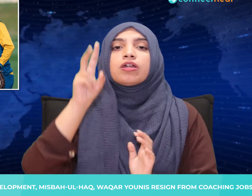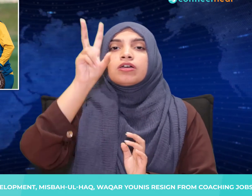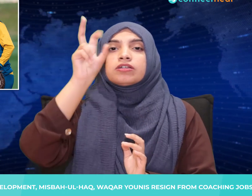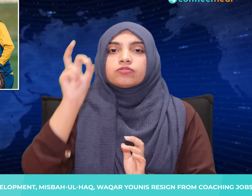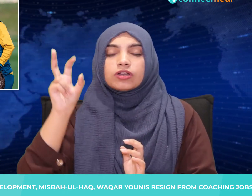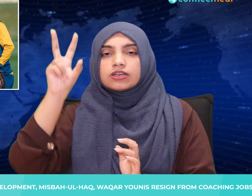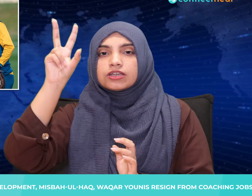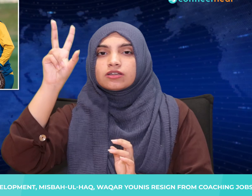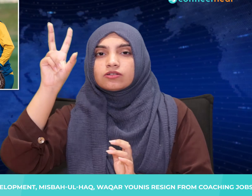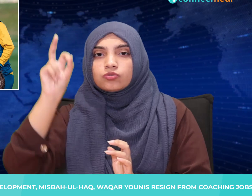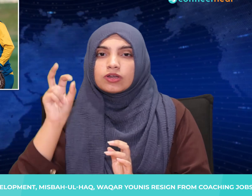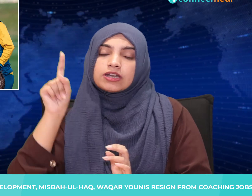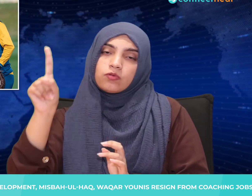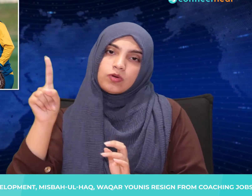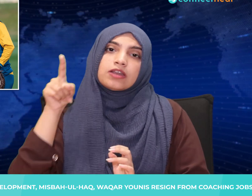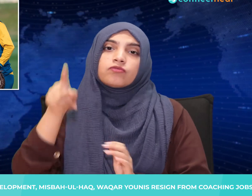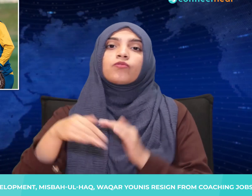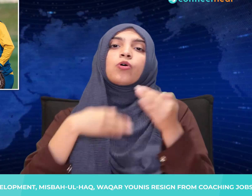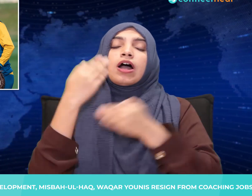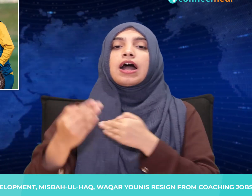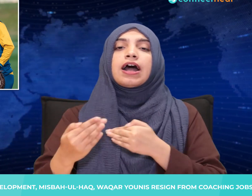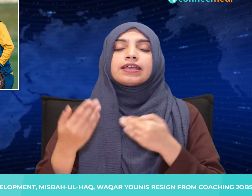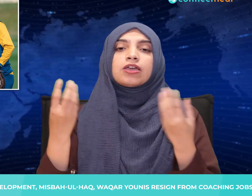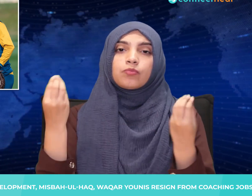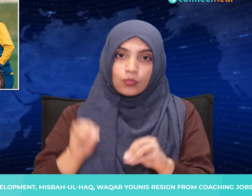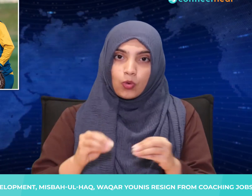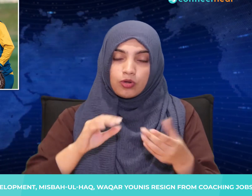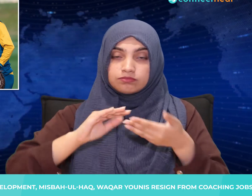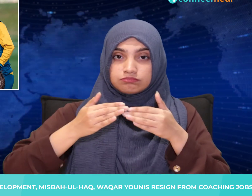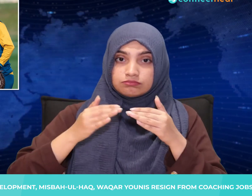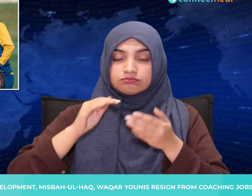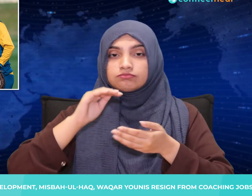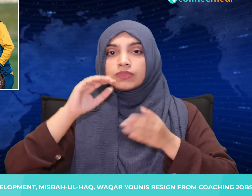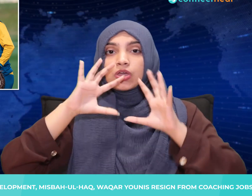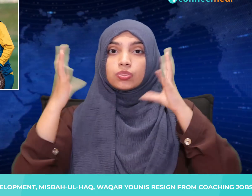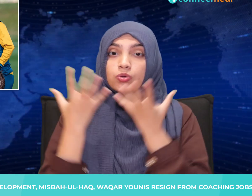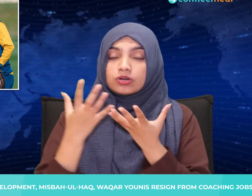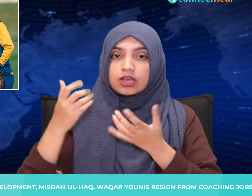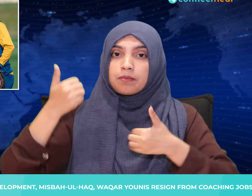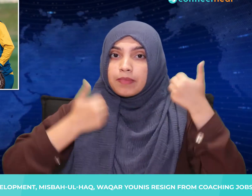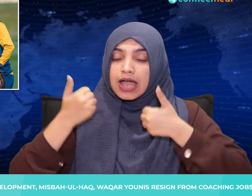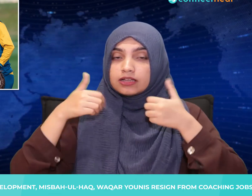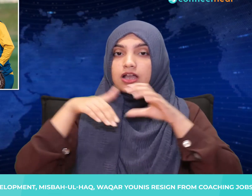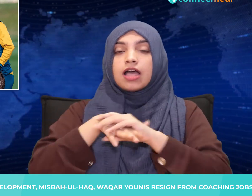to be appointed in due course, the PCB said.